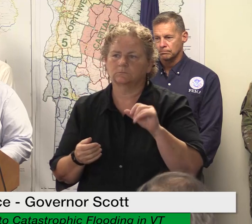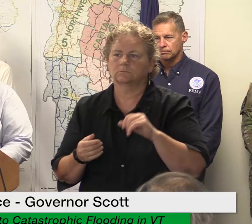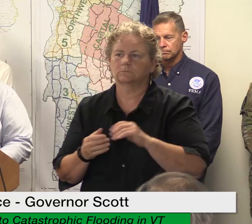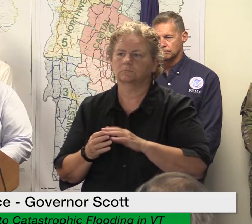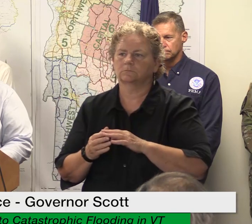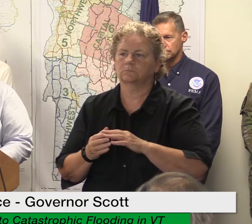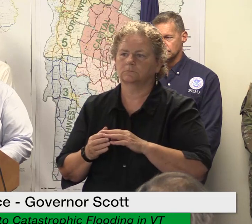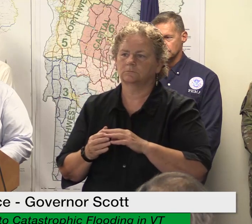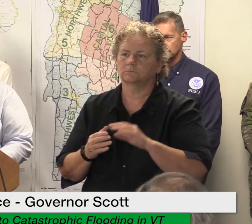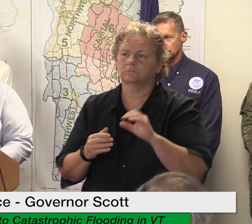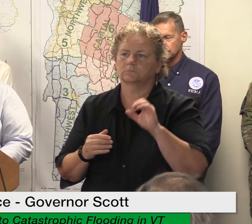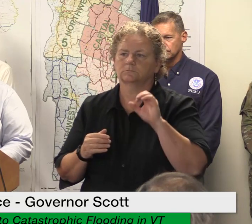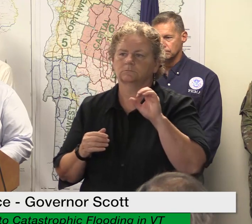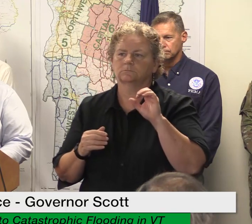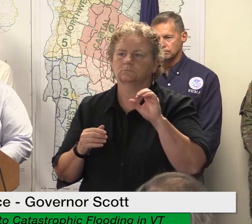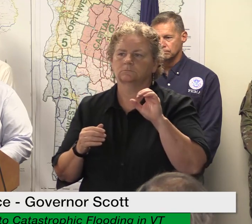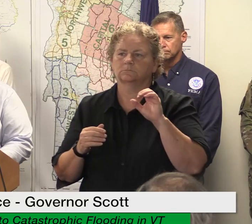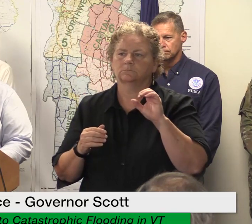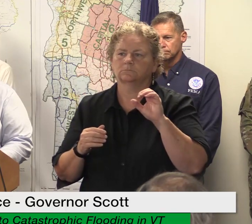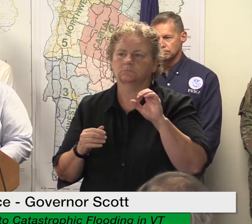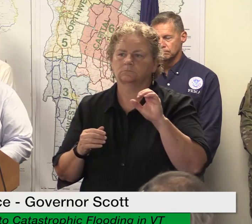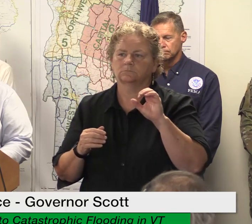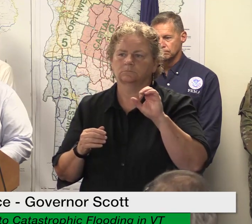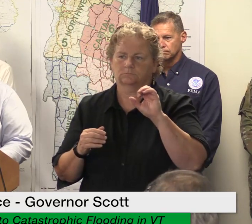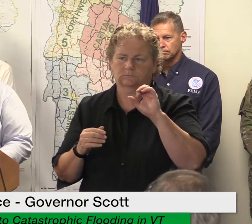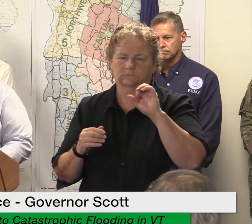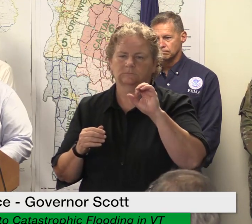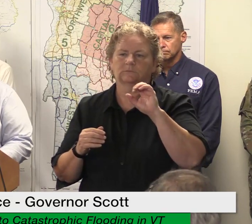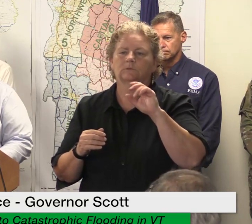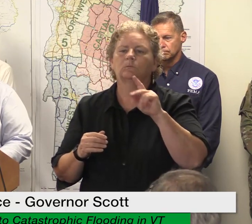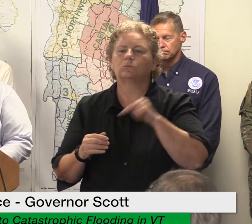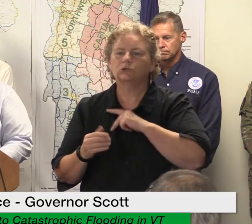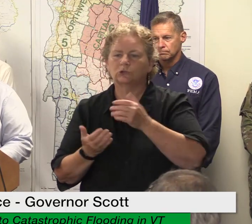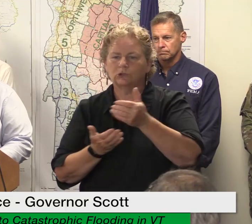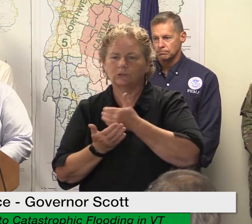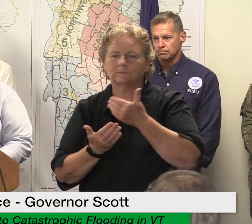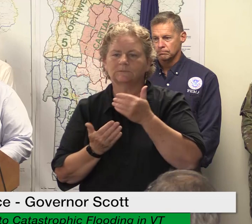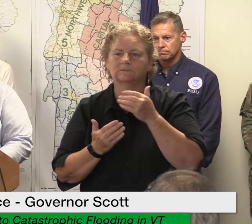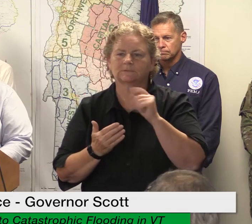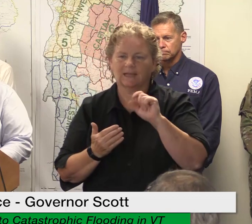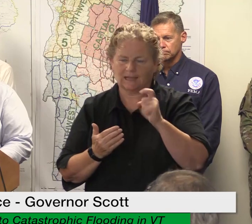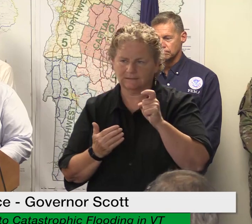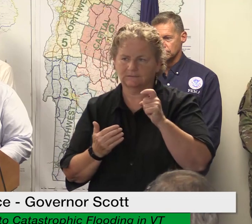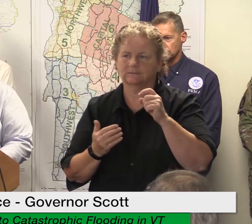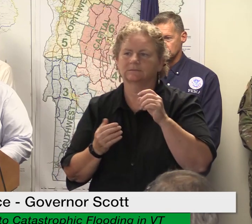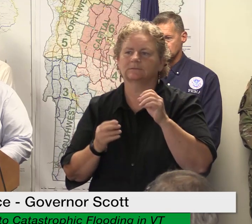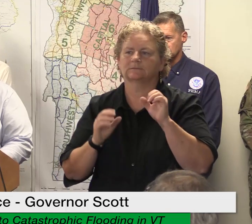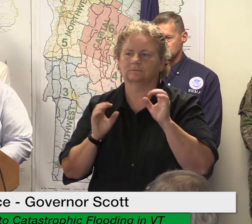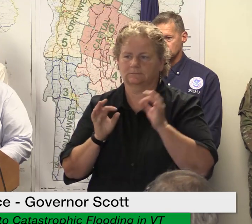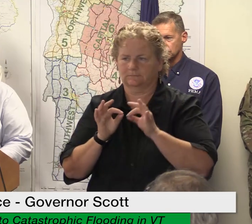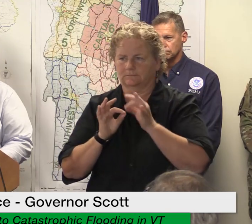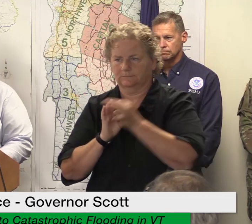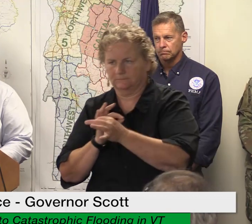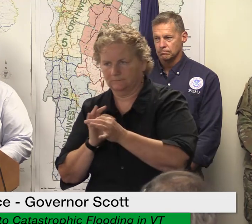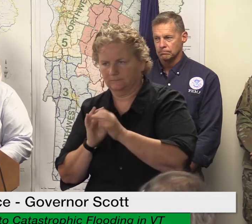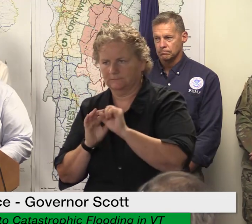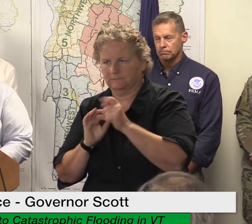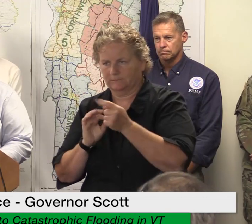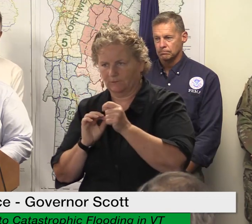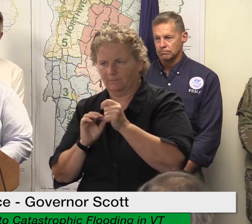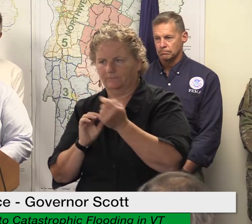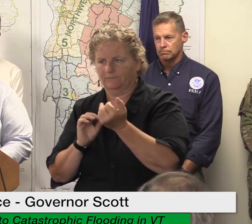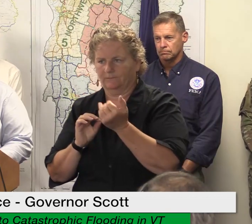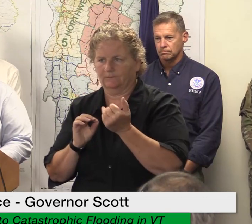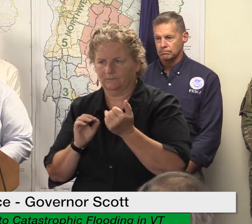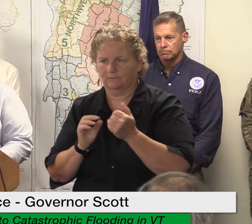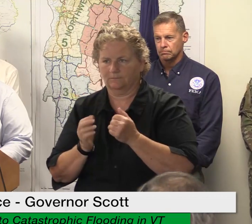deadline for personal income tax estimated payments as well as fiduciary income tax estimated payments and that